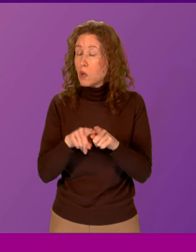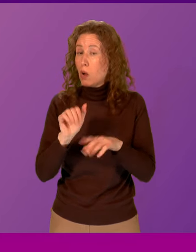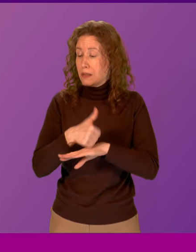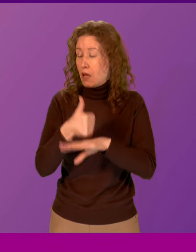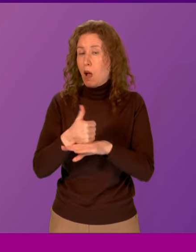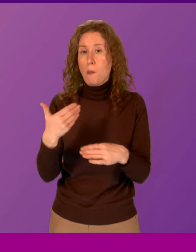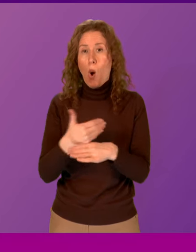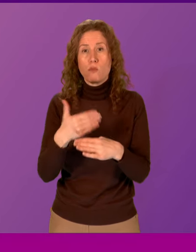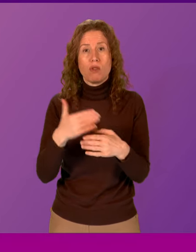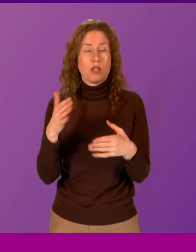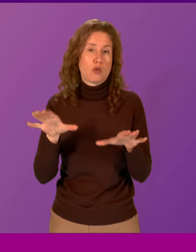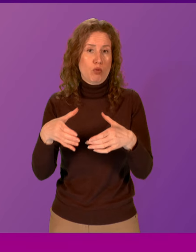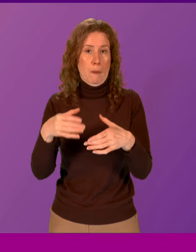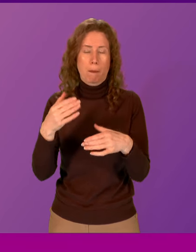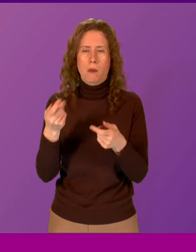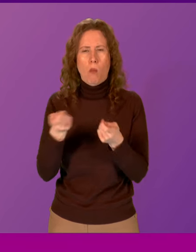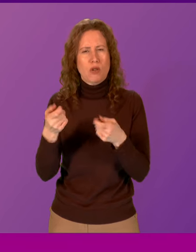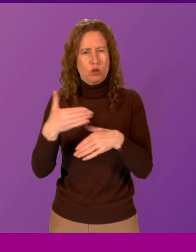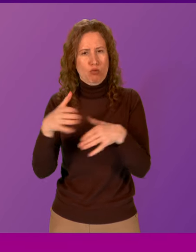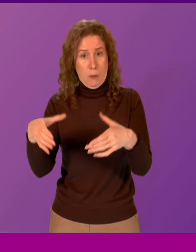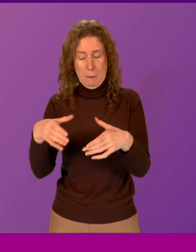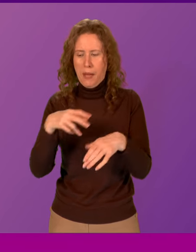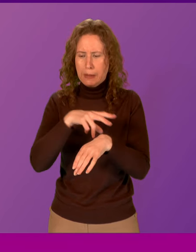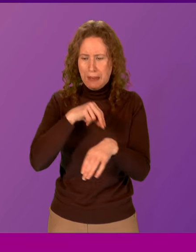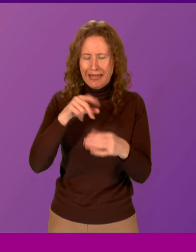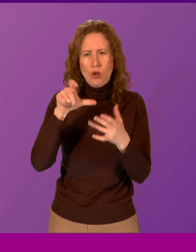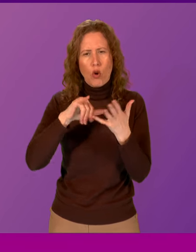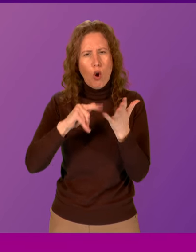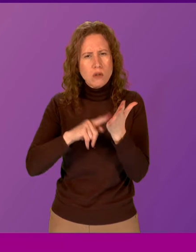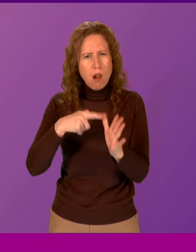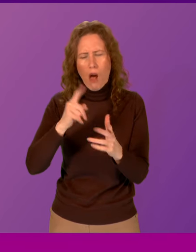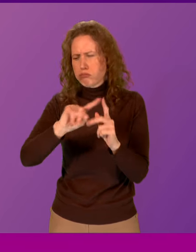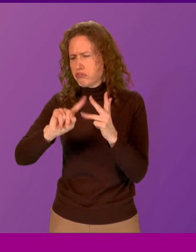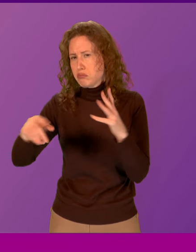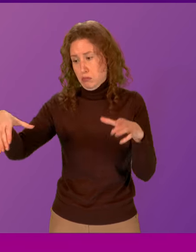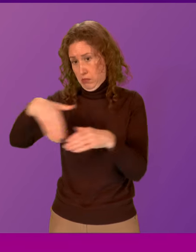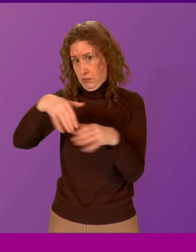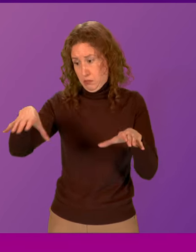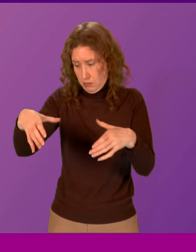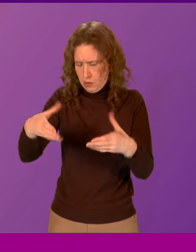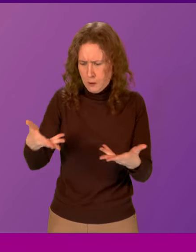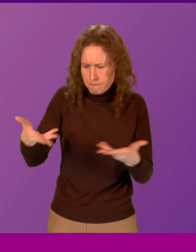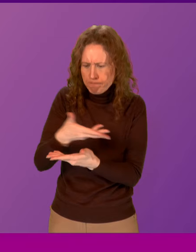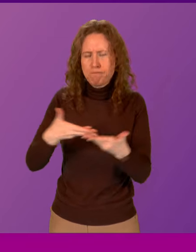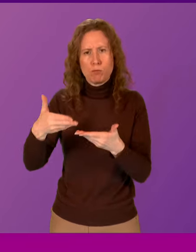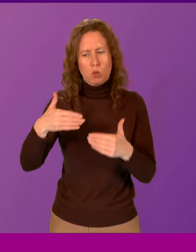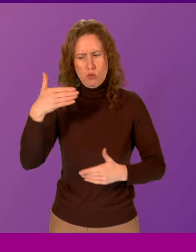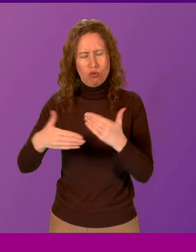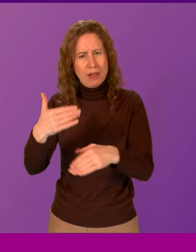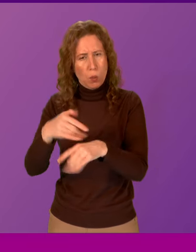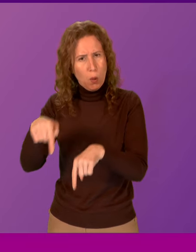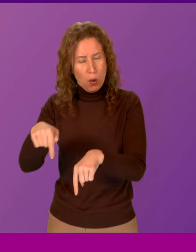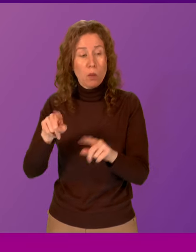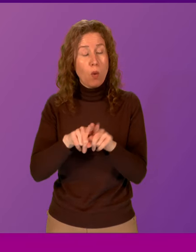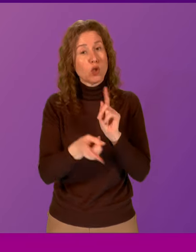working group involving local authorities, Police Scotland, COSLA and key stakeholders to progress this work. We have also commissioned